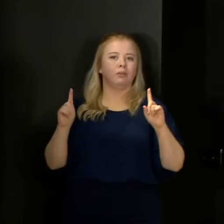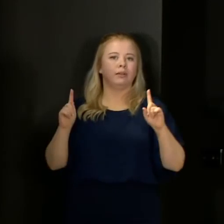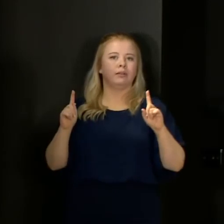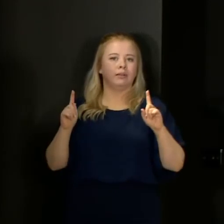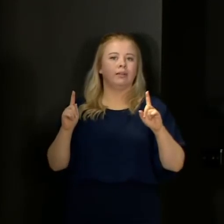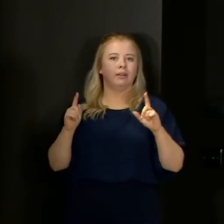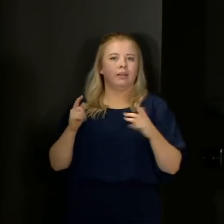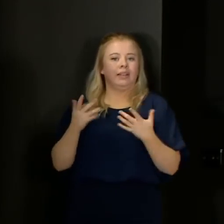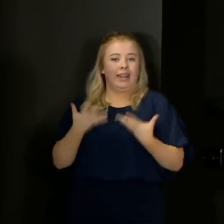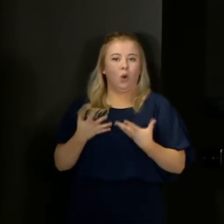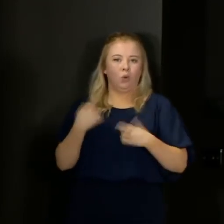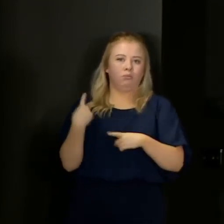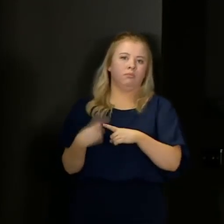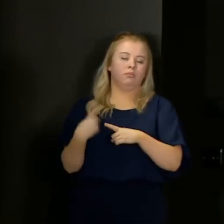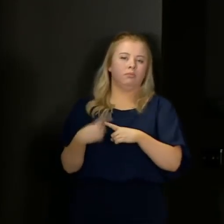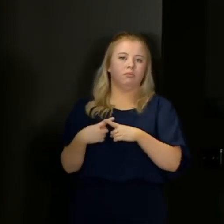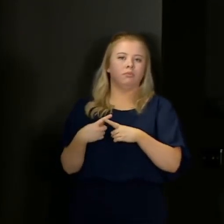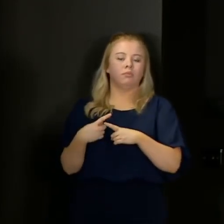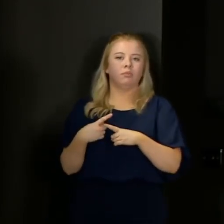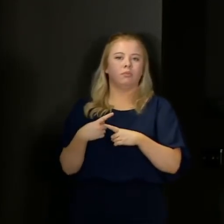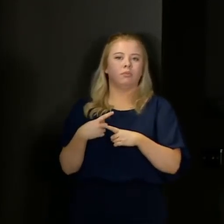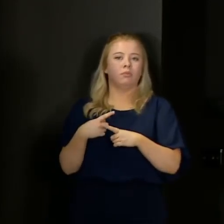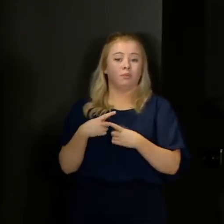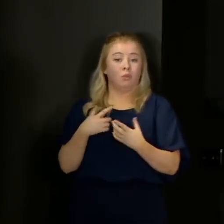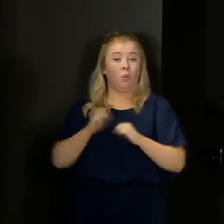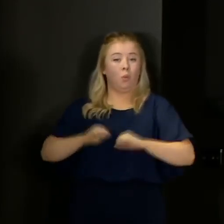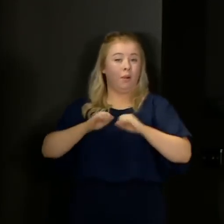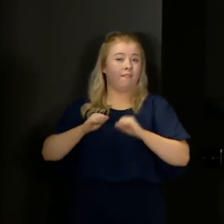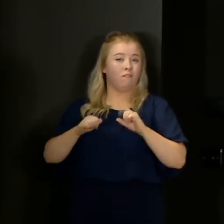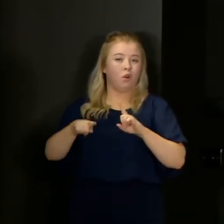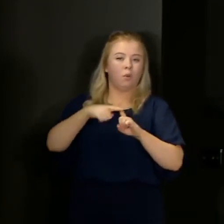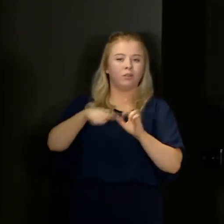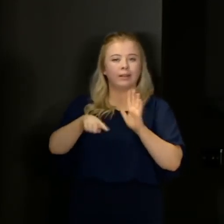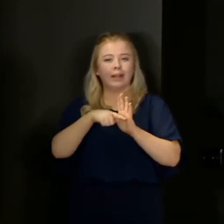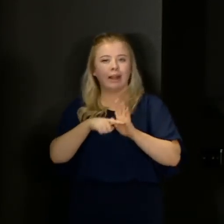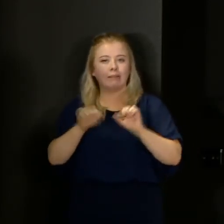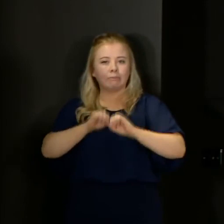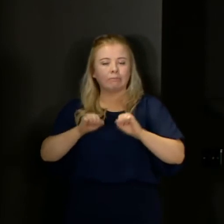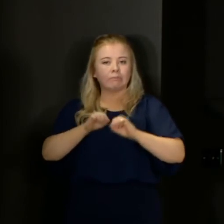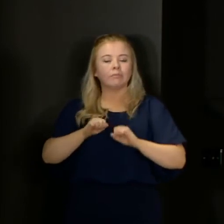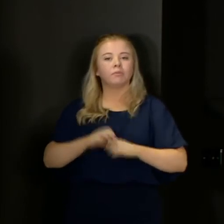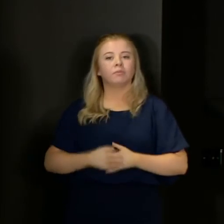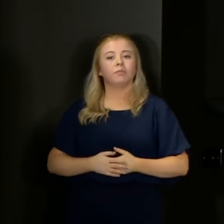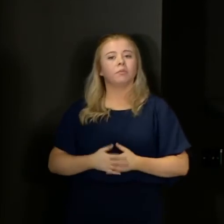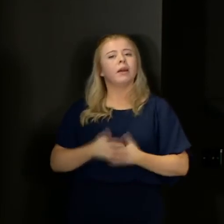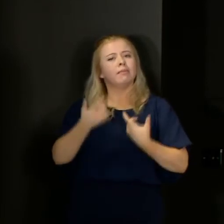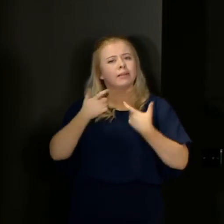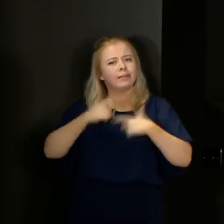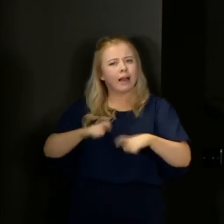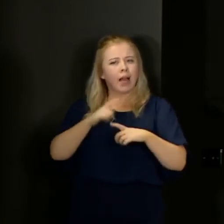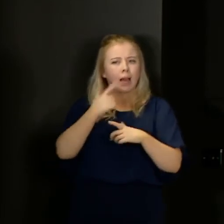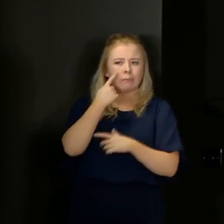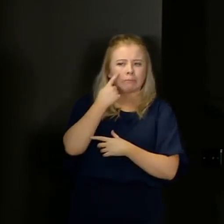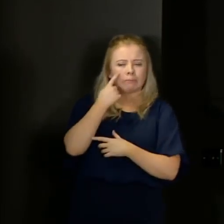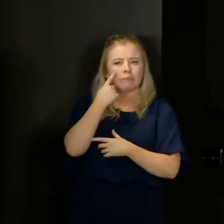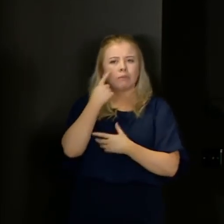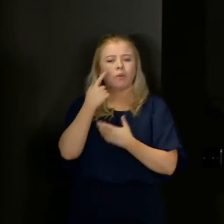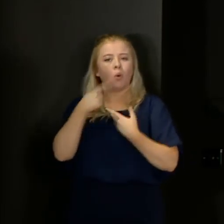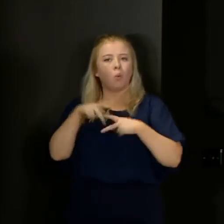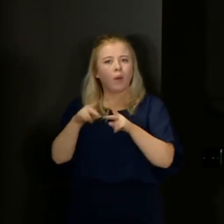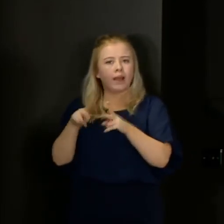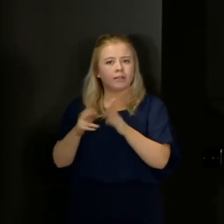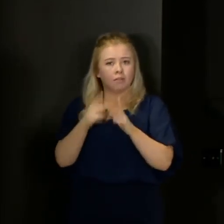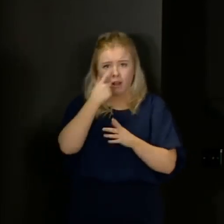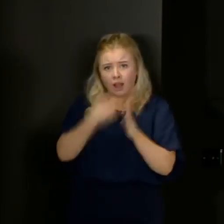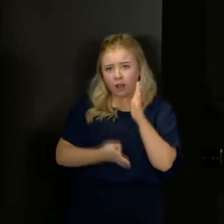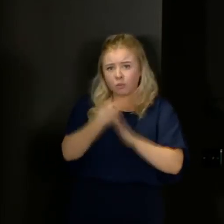of reporting for a test result to be kind of given back to a patient. And we're still exploring ways that we can improve that further. And